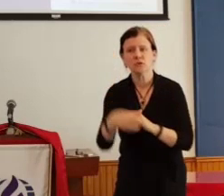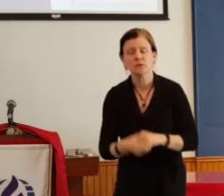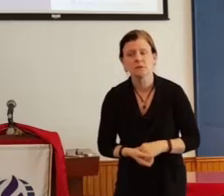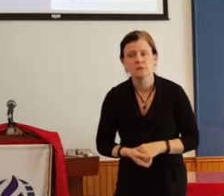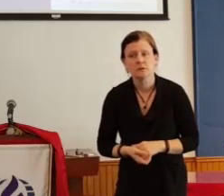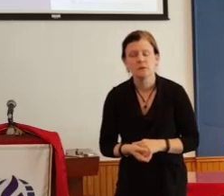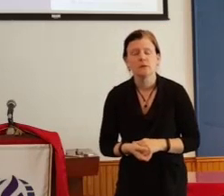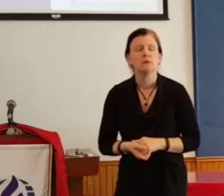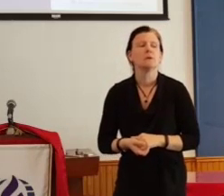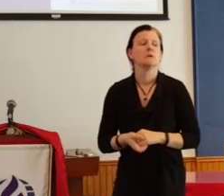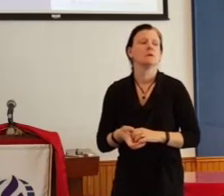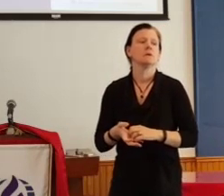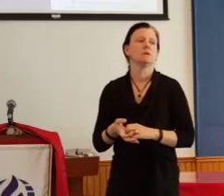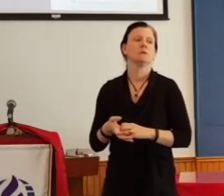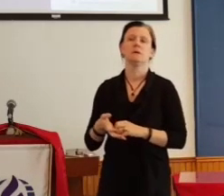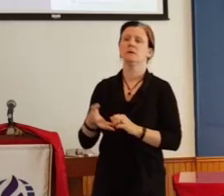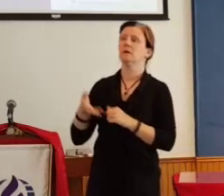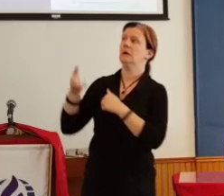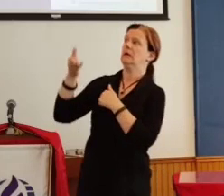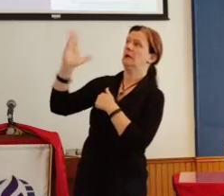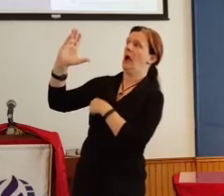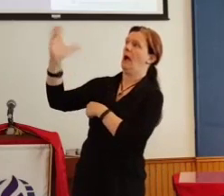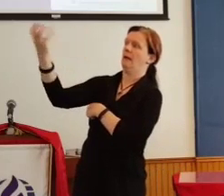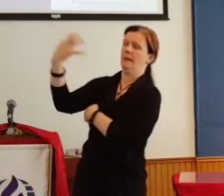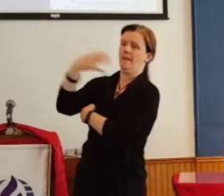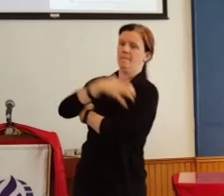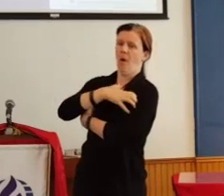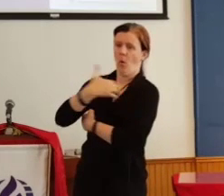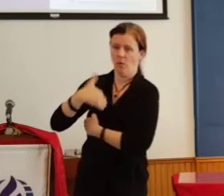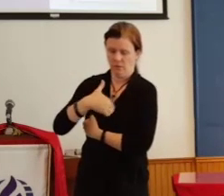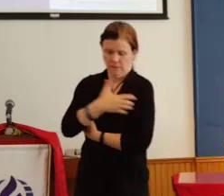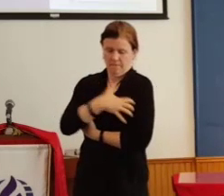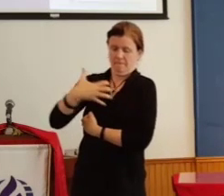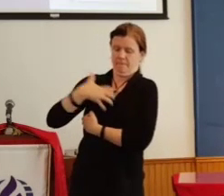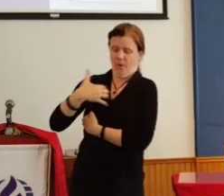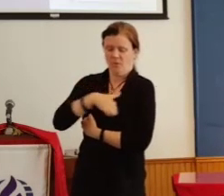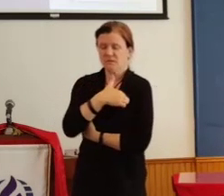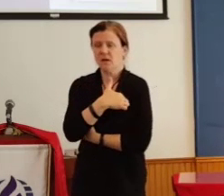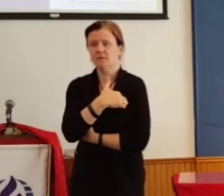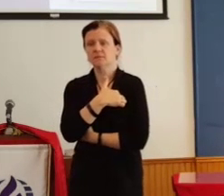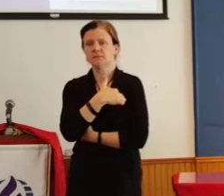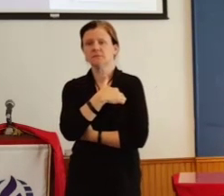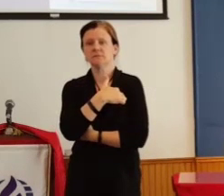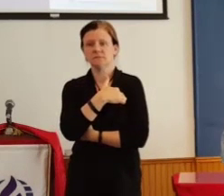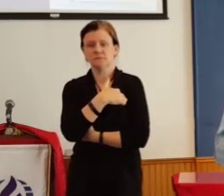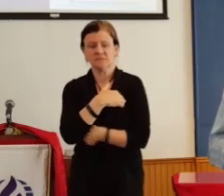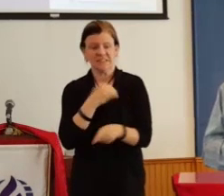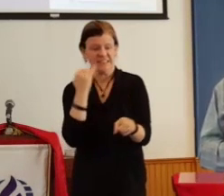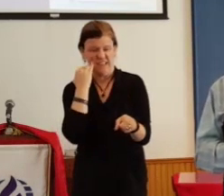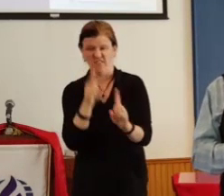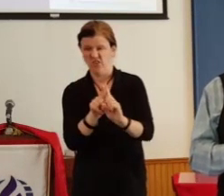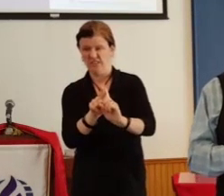God empowers us to act on God's behalf and speak to those who may be different from us.